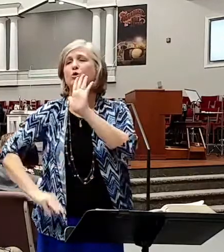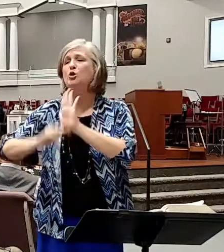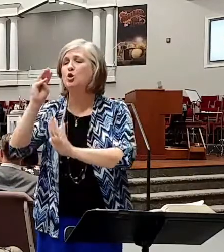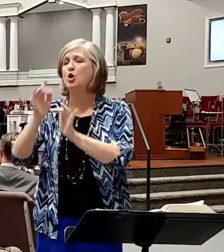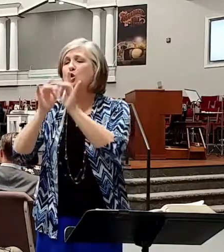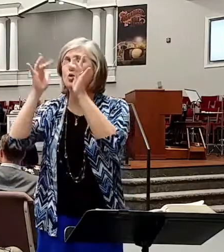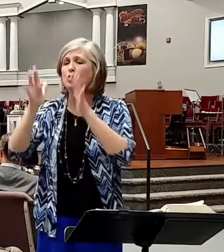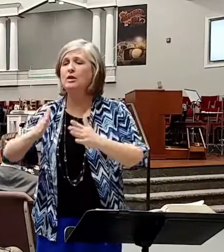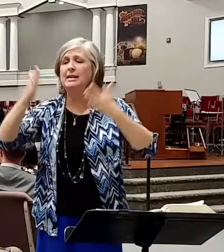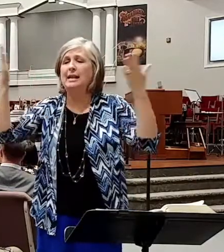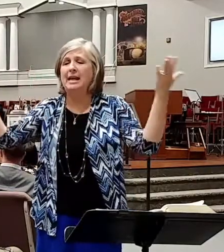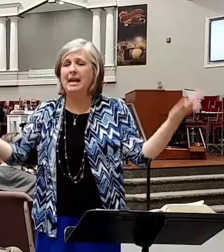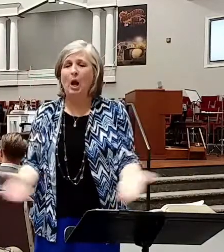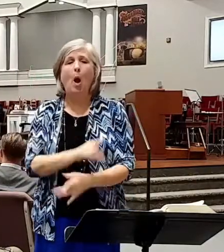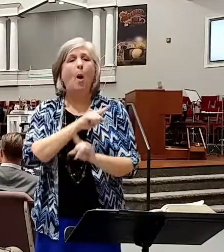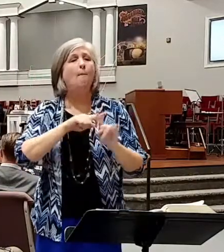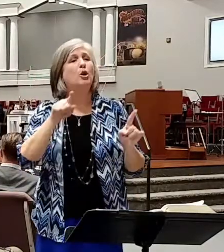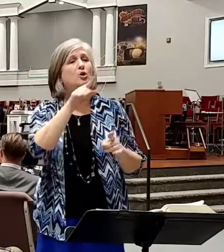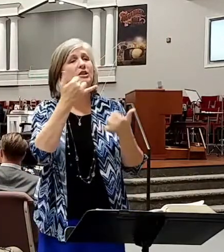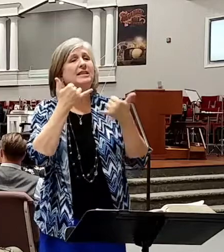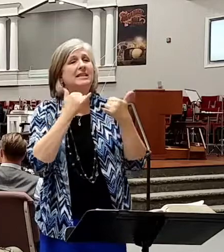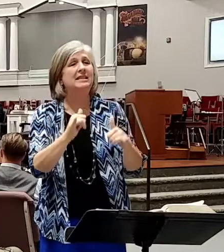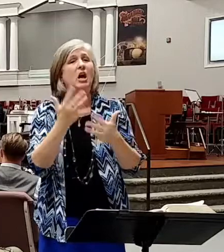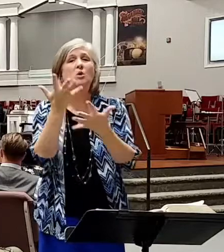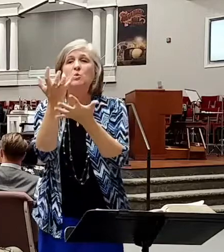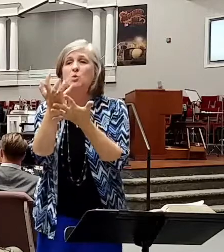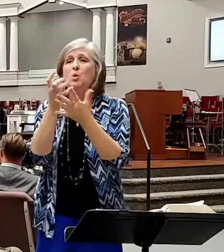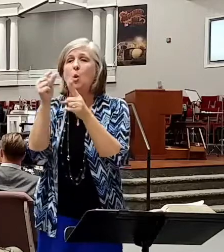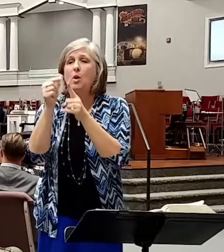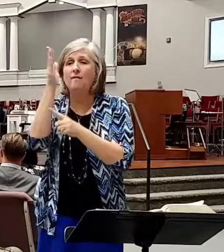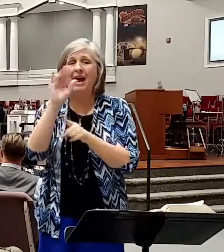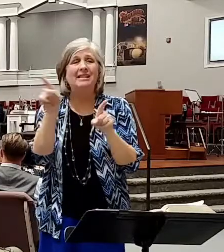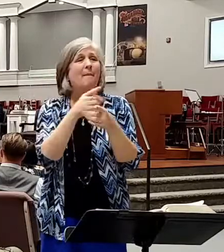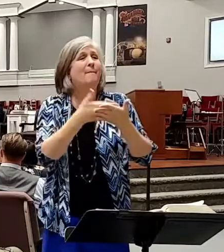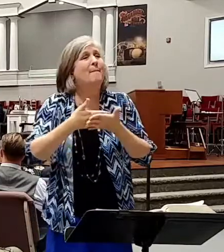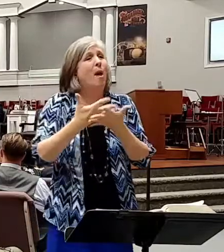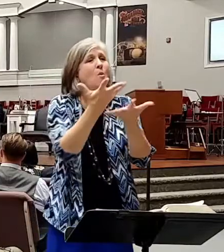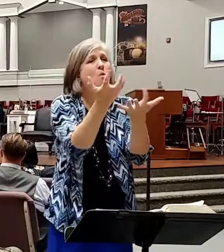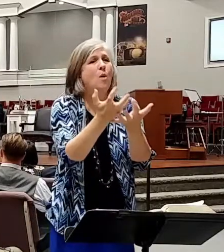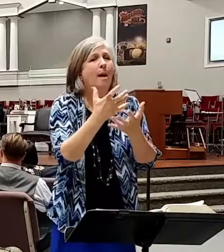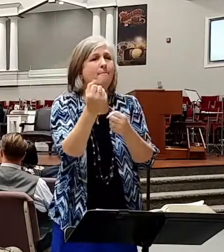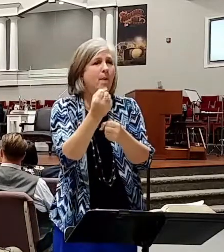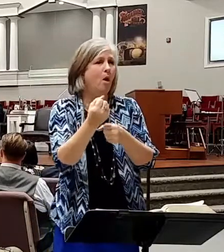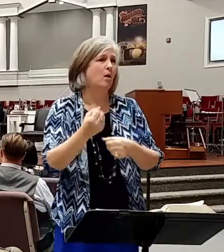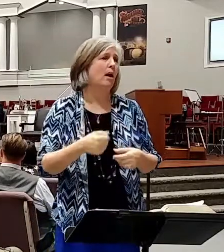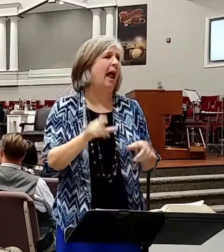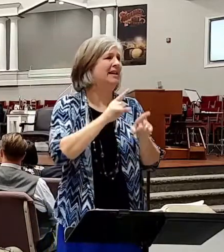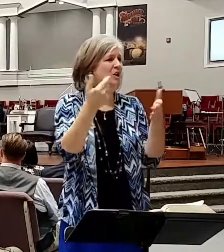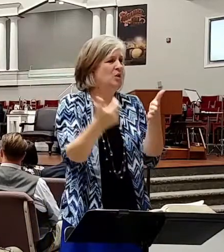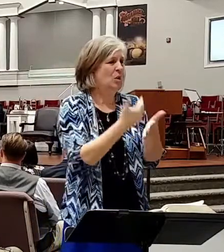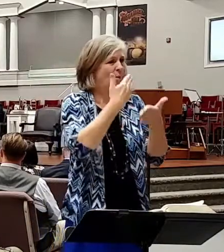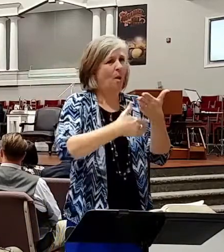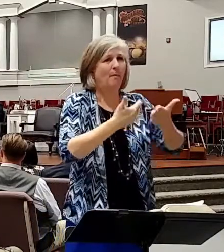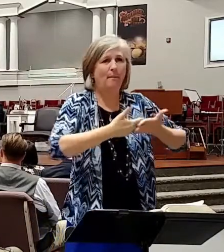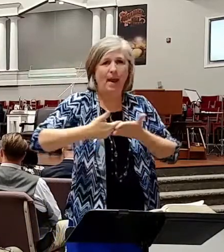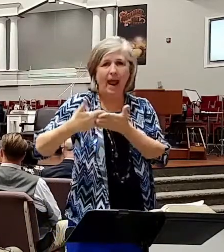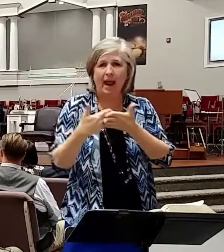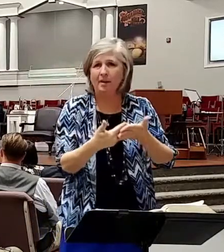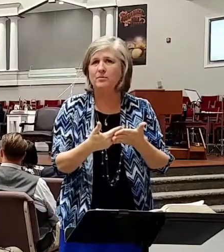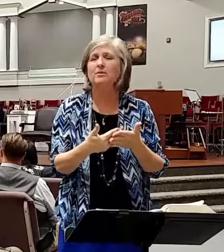tonight but you should still desire the Word of God like a baby desires it. As newborn, that's what he's saying as newborn babes desire